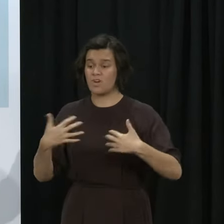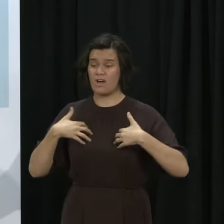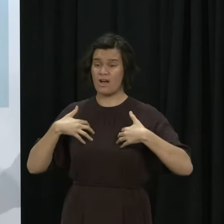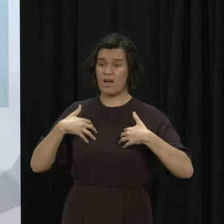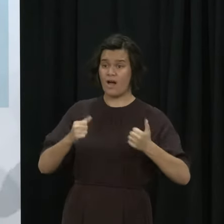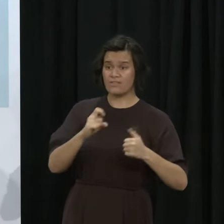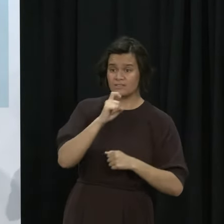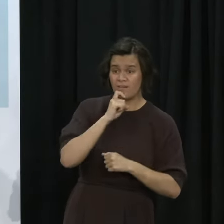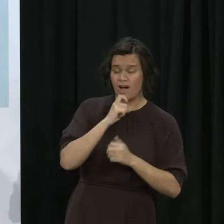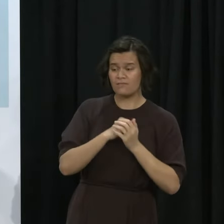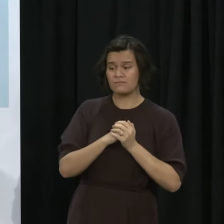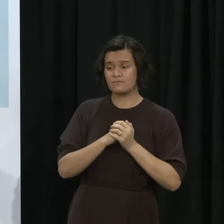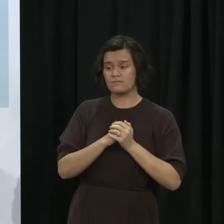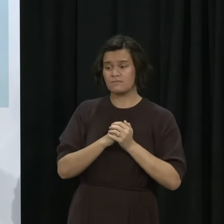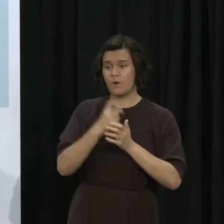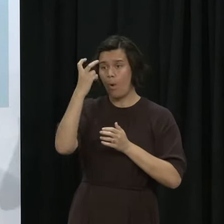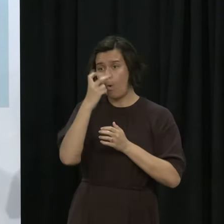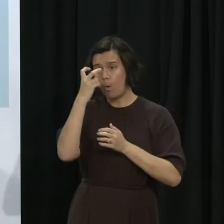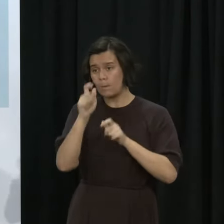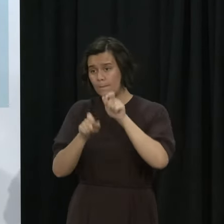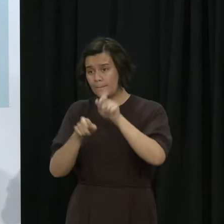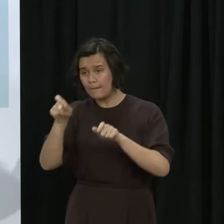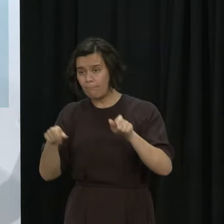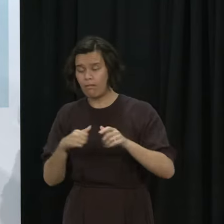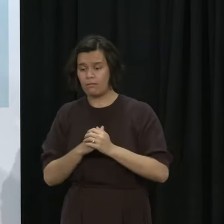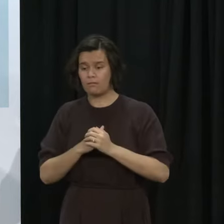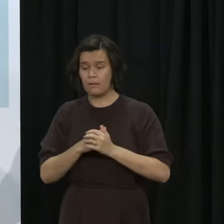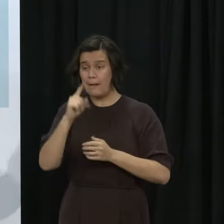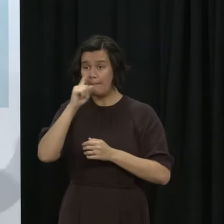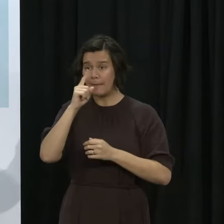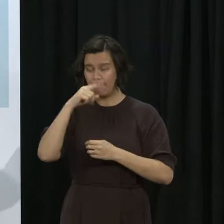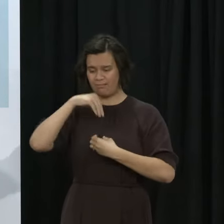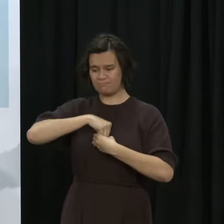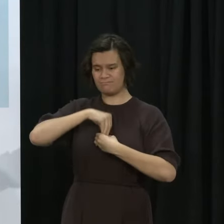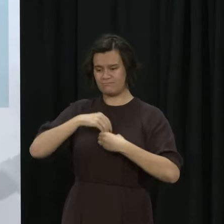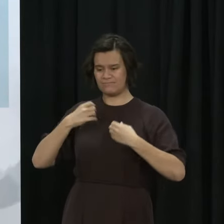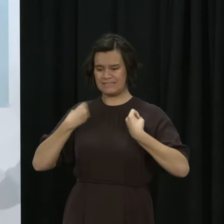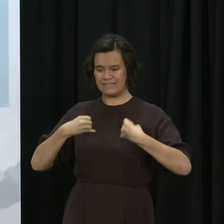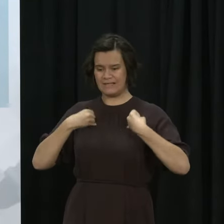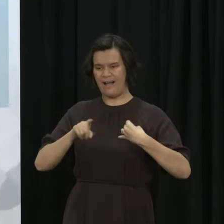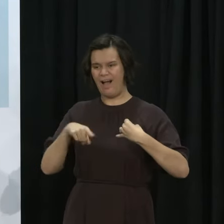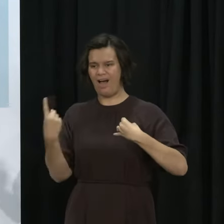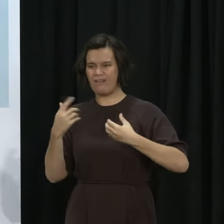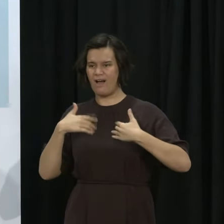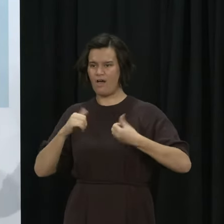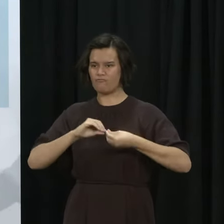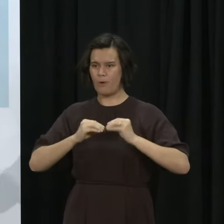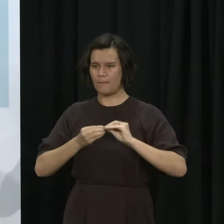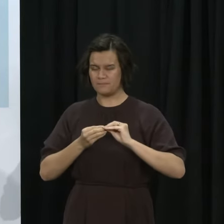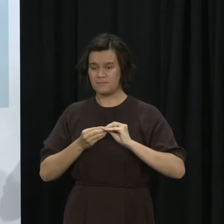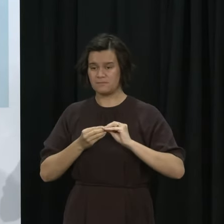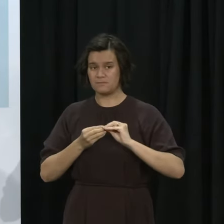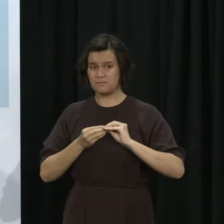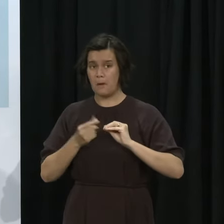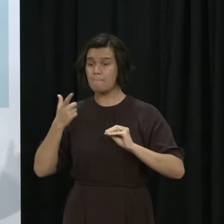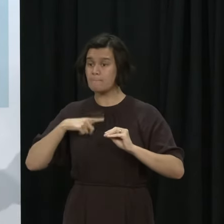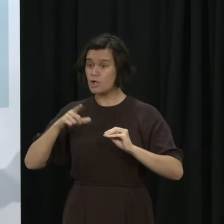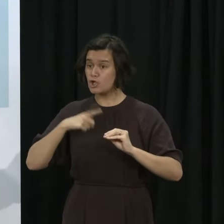course, older people and those, as I've mentioned, with pre-existing conditions are in fact already eligible for a booster.